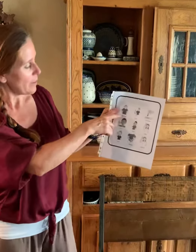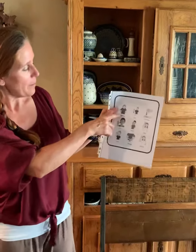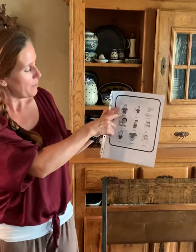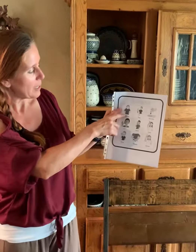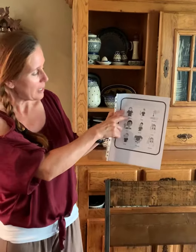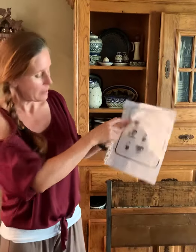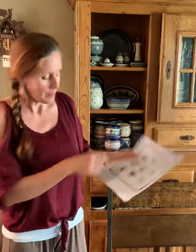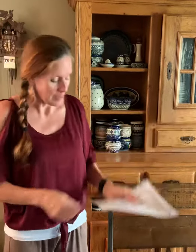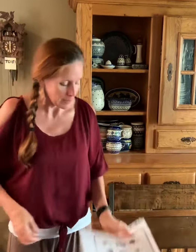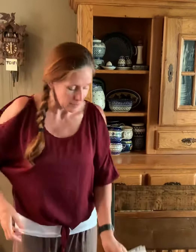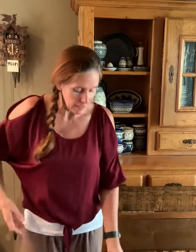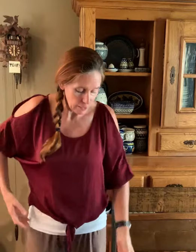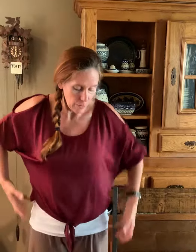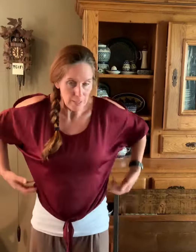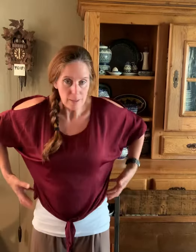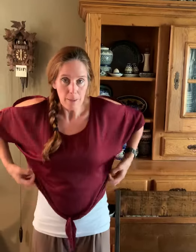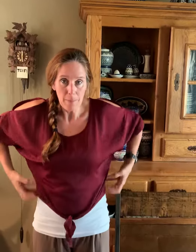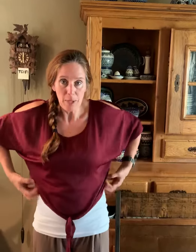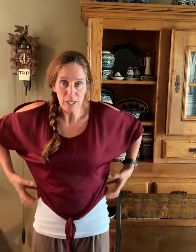monkey, but that's when I take two hands. Monkey.